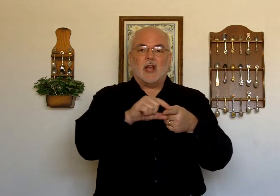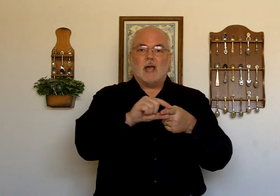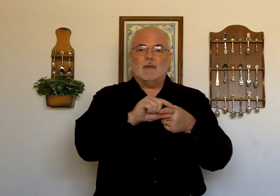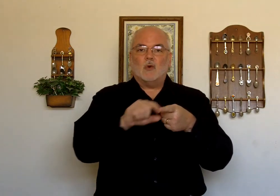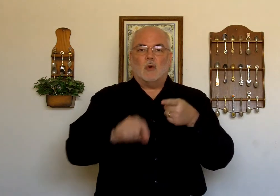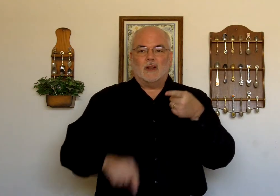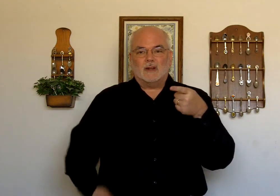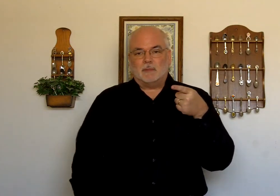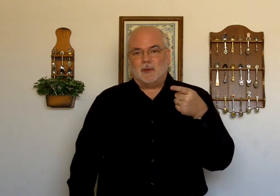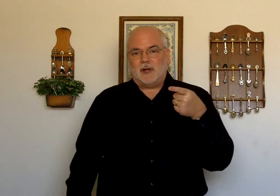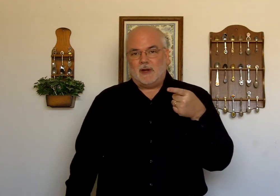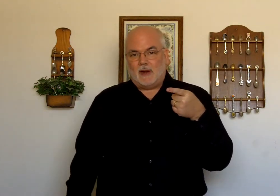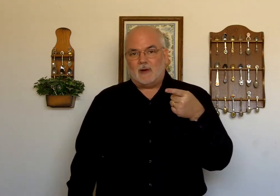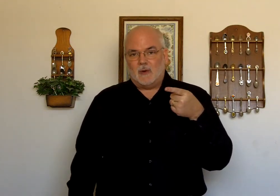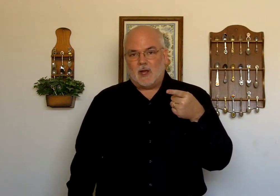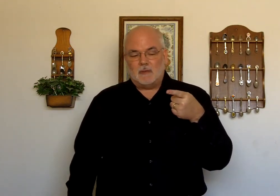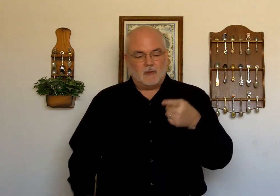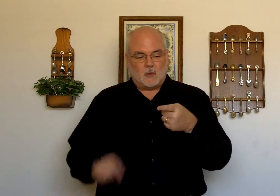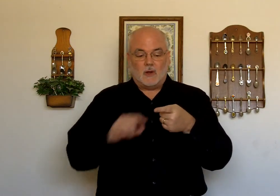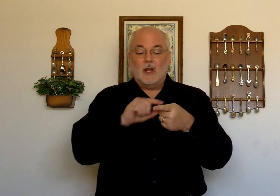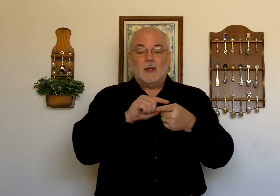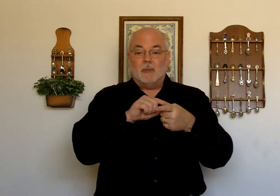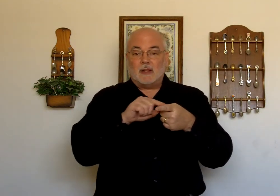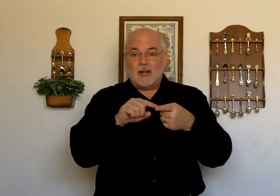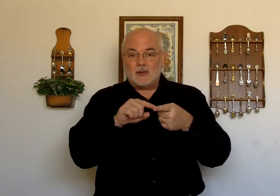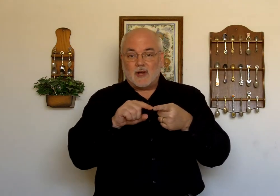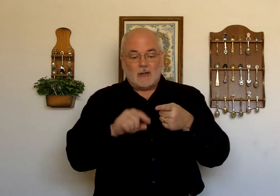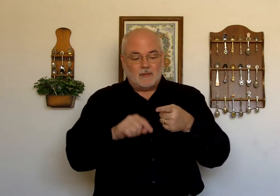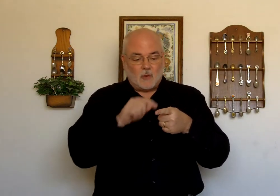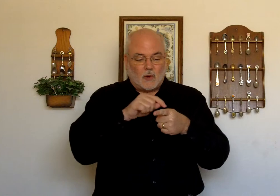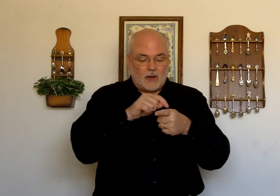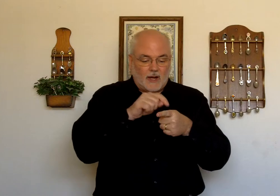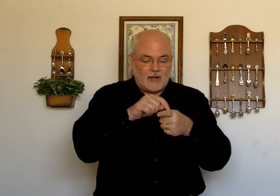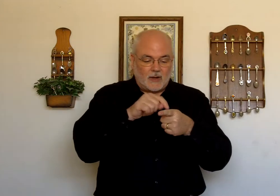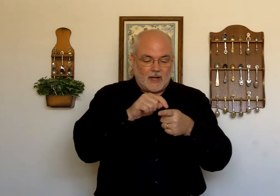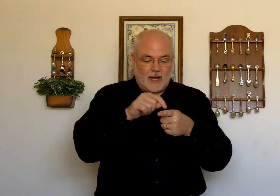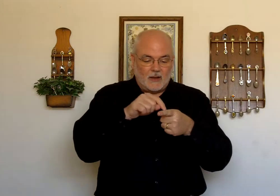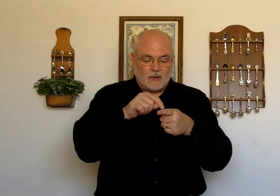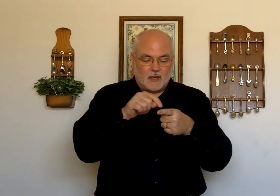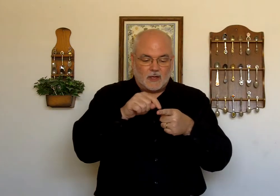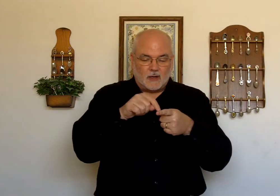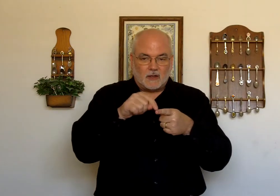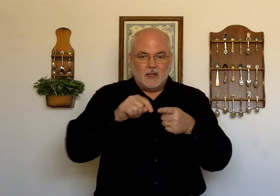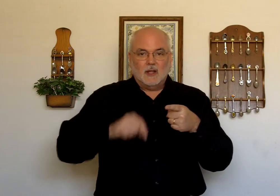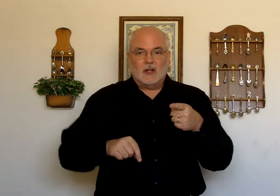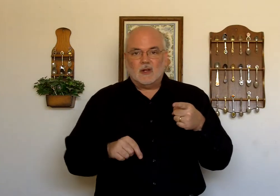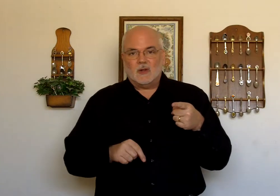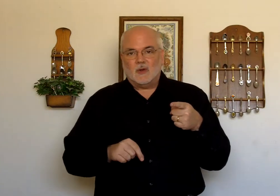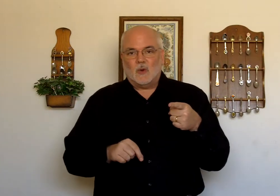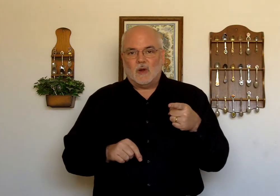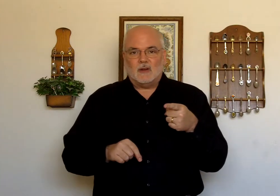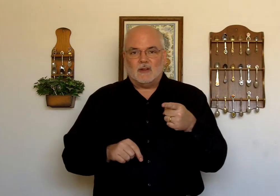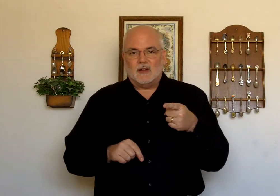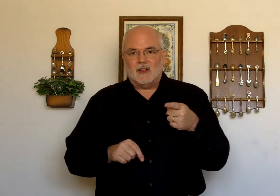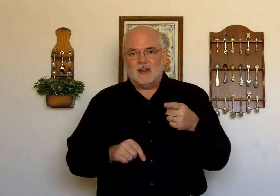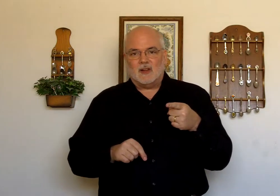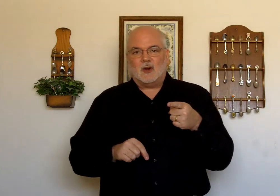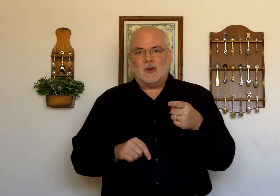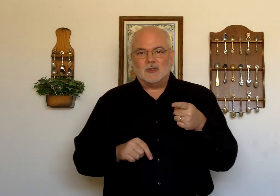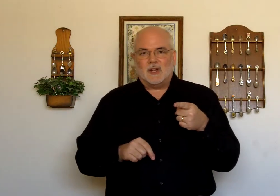cob of corn. It's a pretty narrow cob of corn. But, that's your cob of corn, and you're counting the little corn kernels